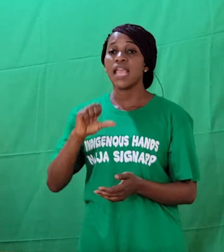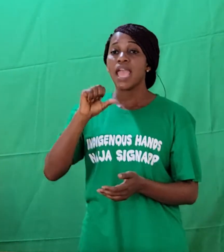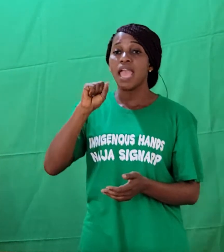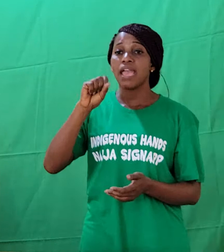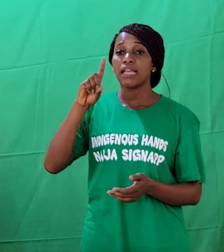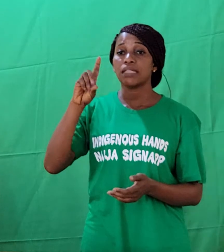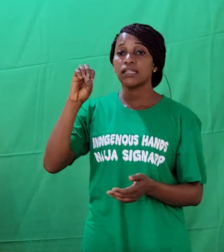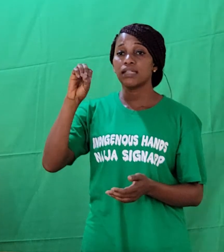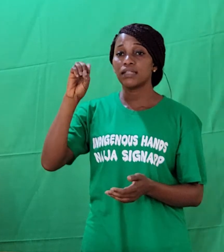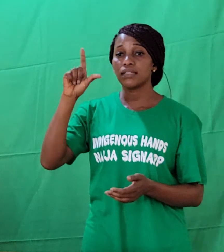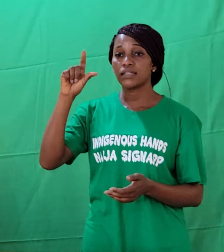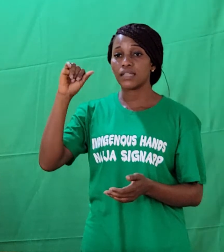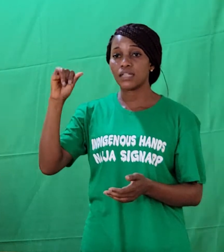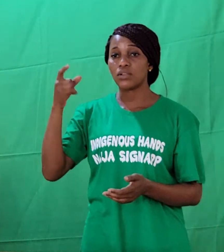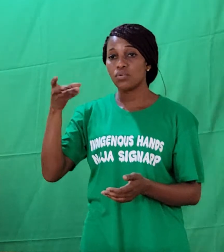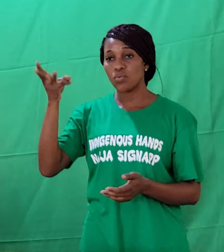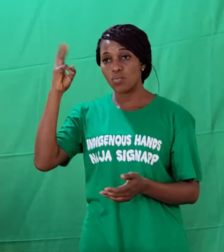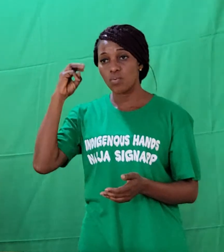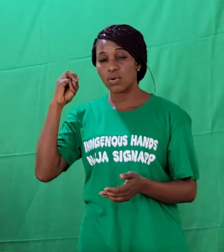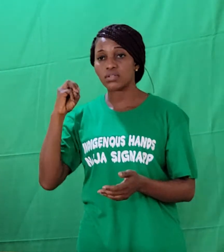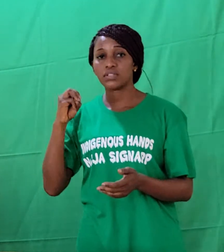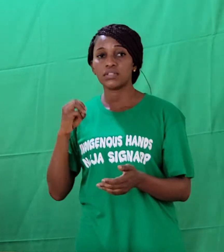2014,